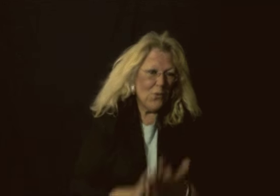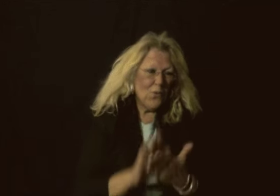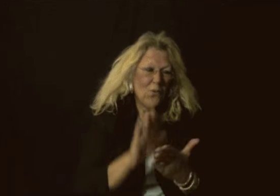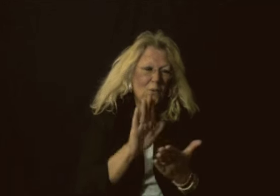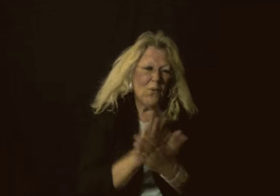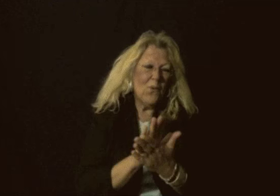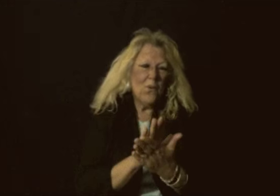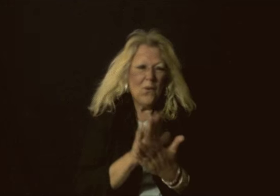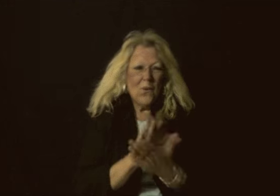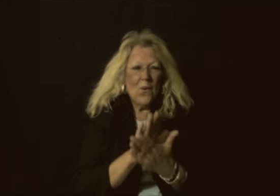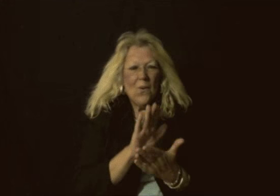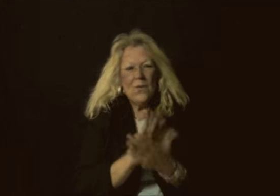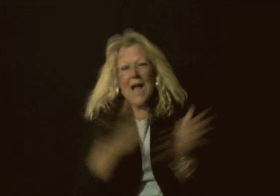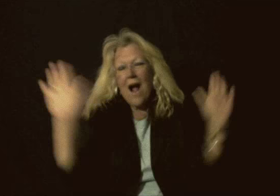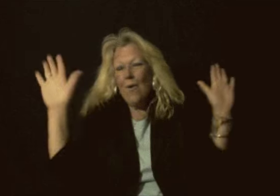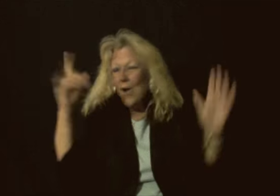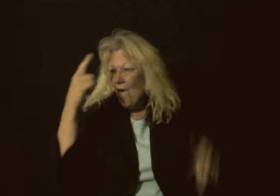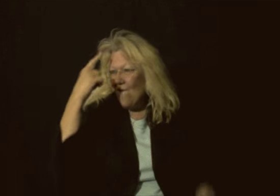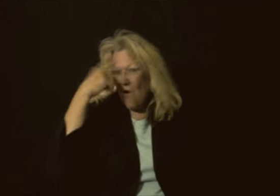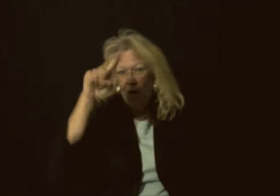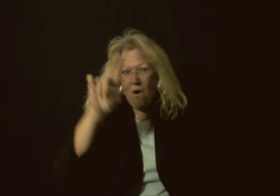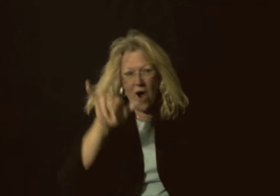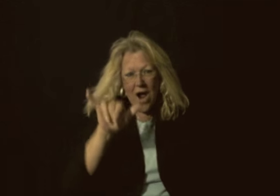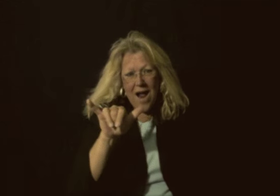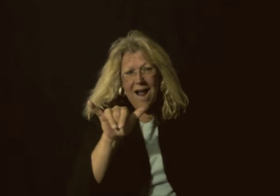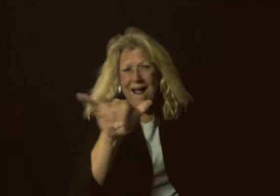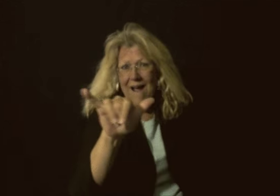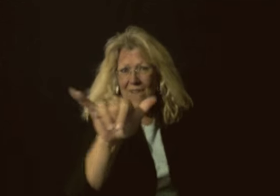down the air!